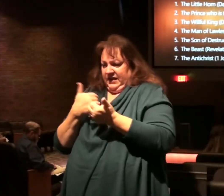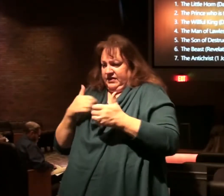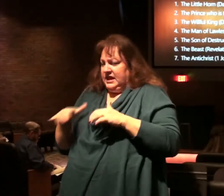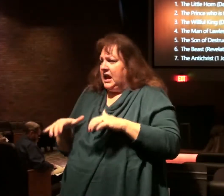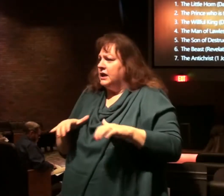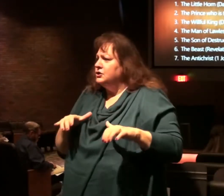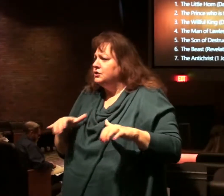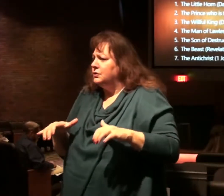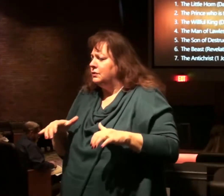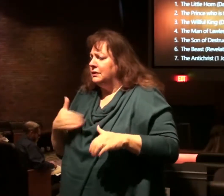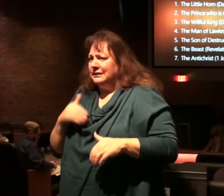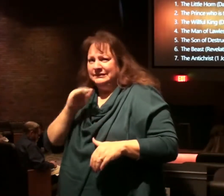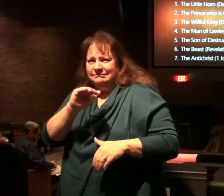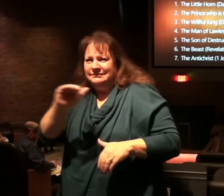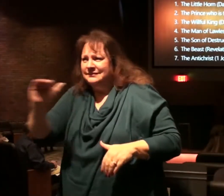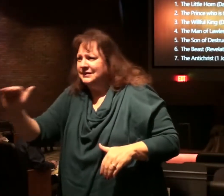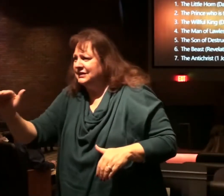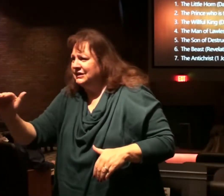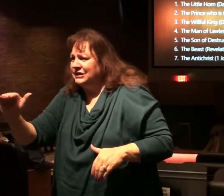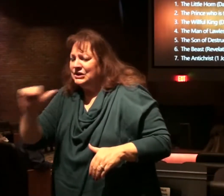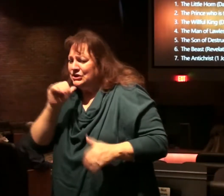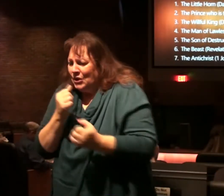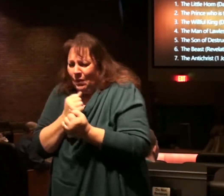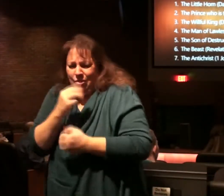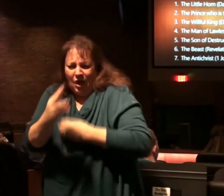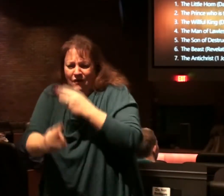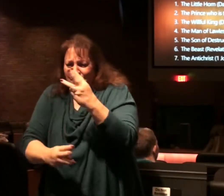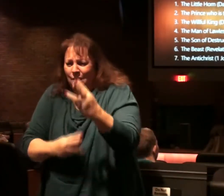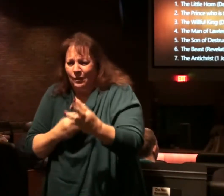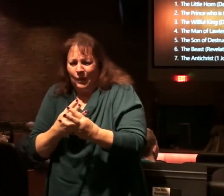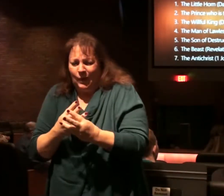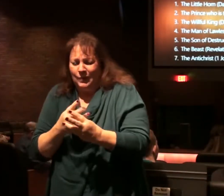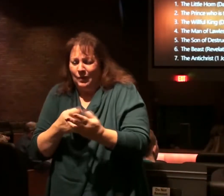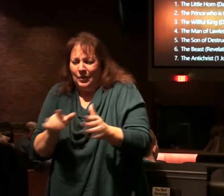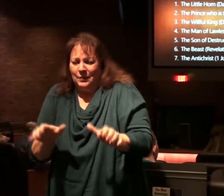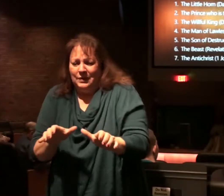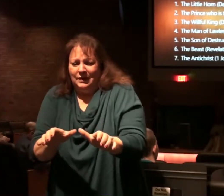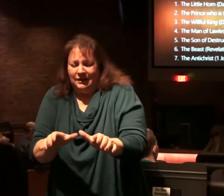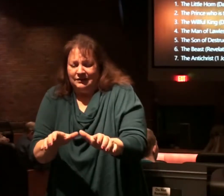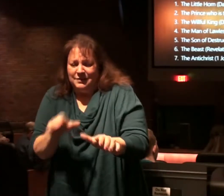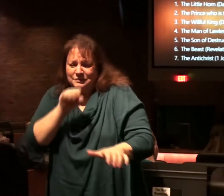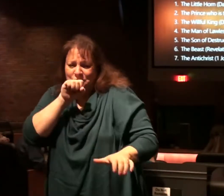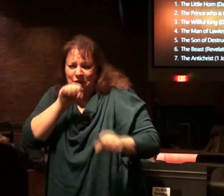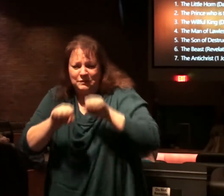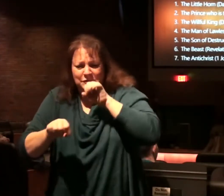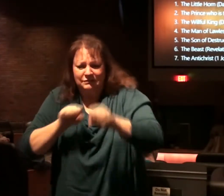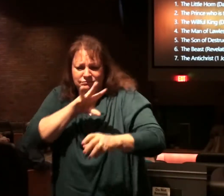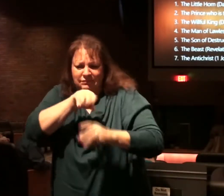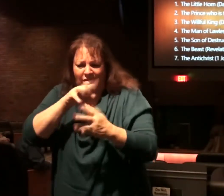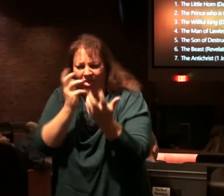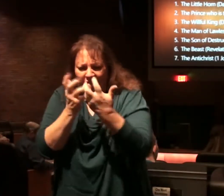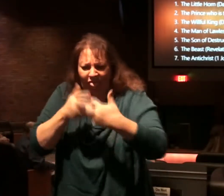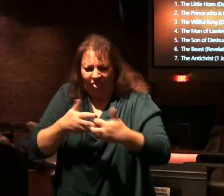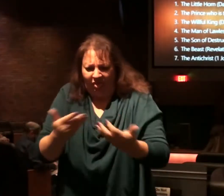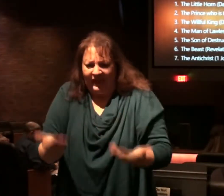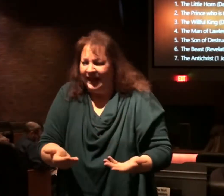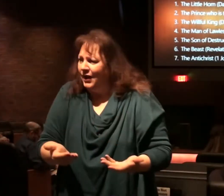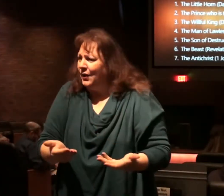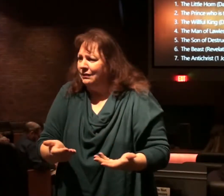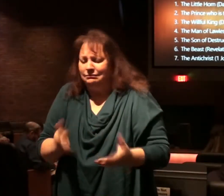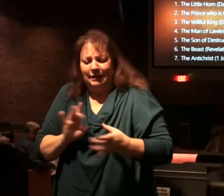That's why you can tell them, don't love the world with the things in the world. The world's passing away. Don't get entangled here.